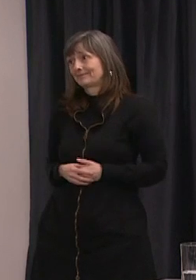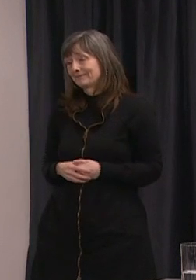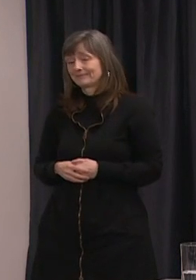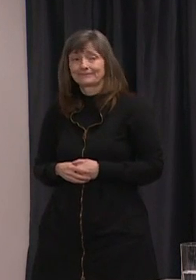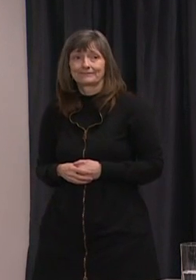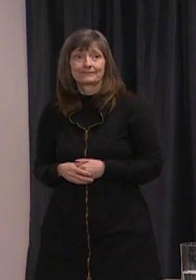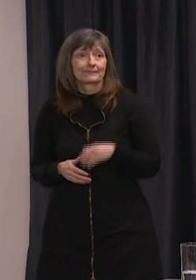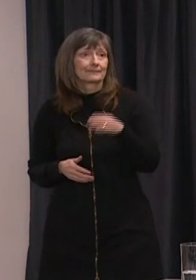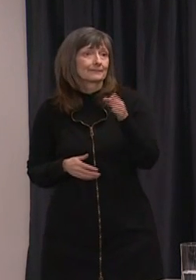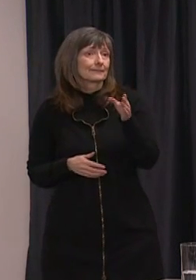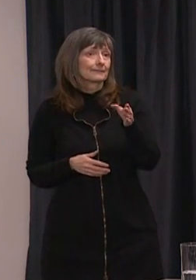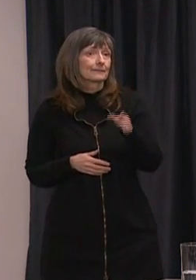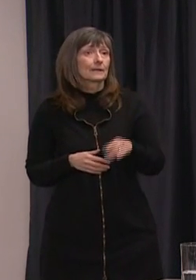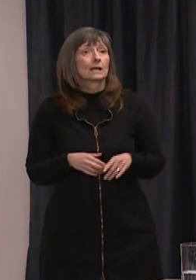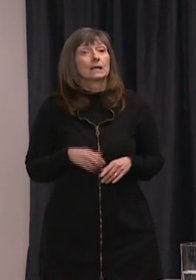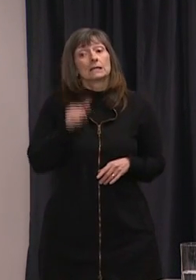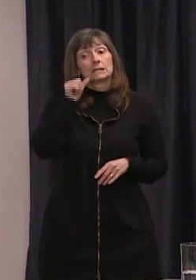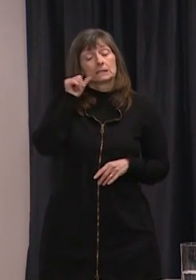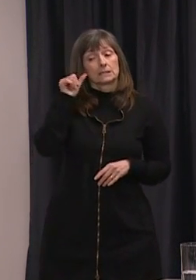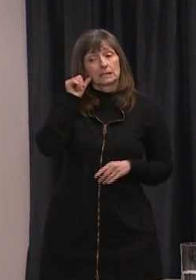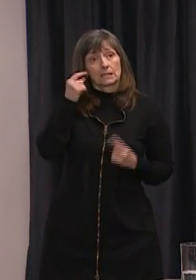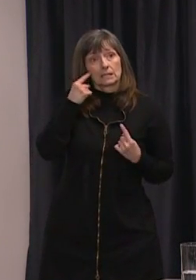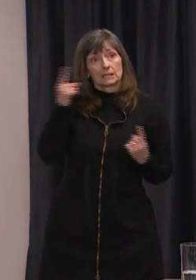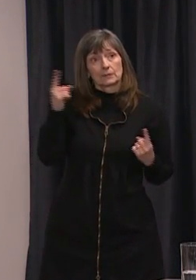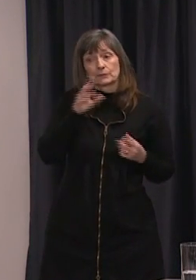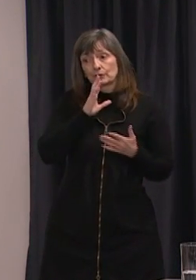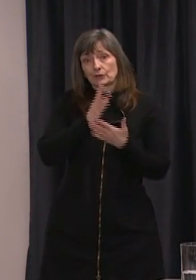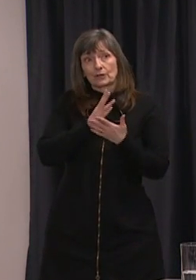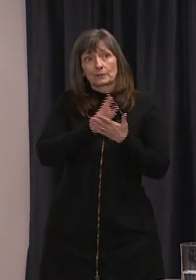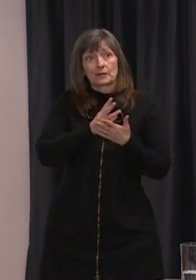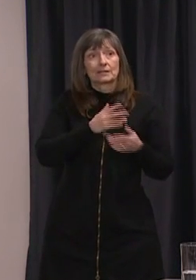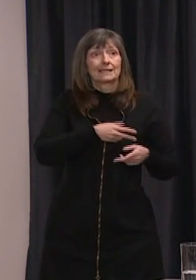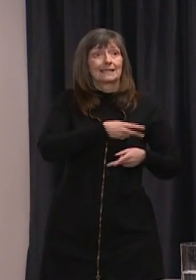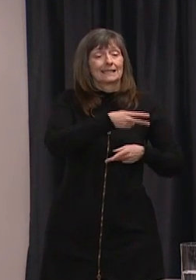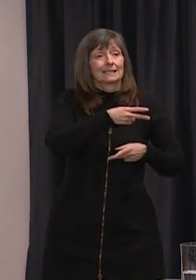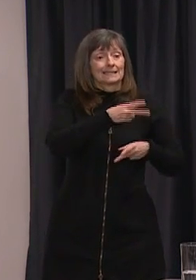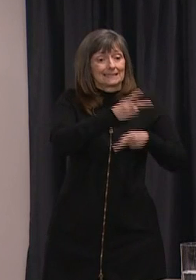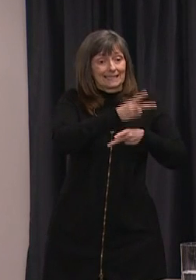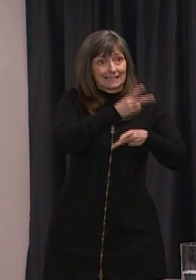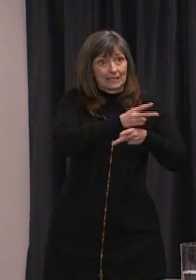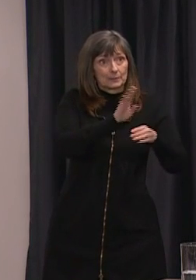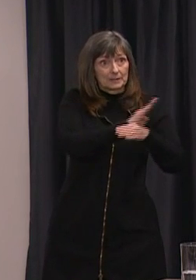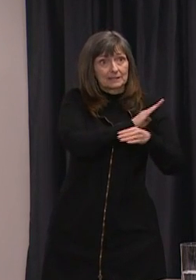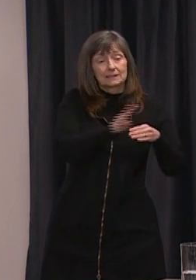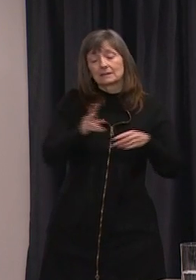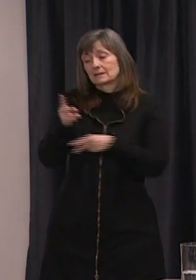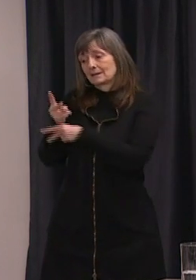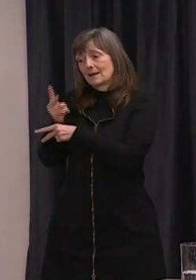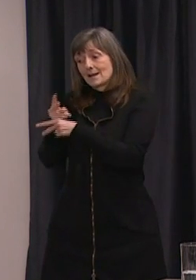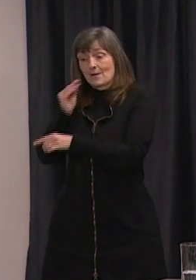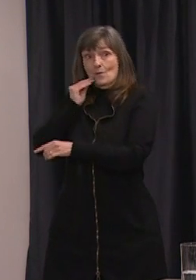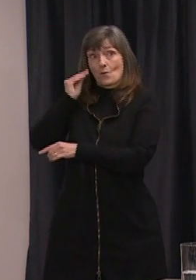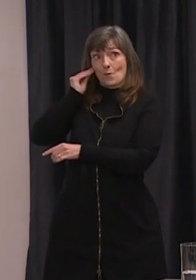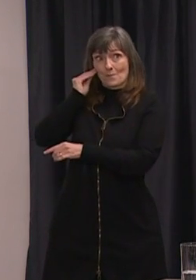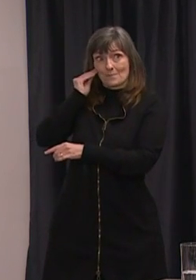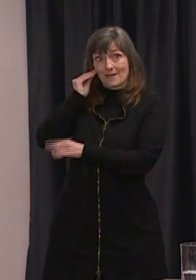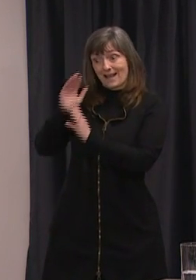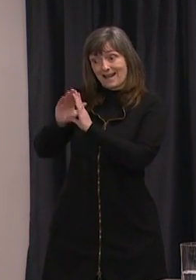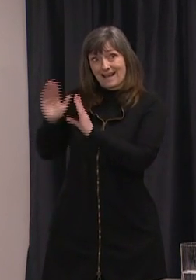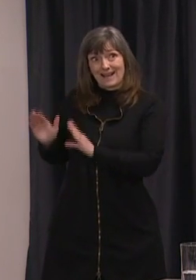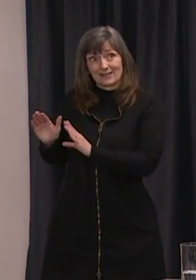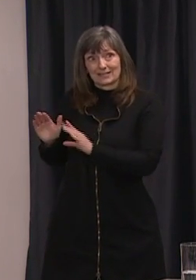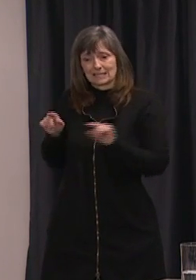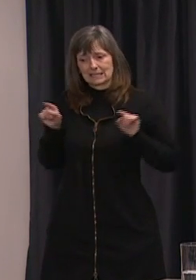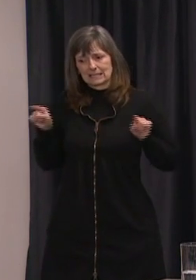this regards uh yesterday's announcement with uh daycares and day homes i'm not sure if either of you can answer it many people having questions around if they're going to be